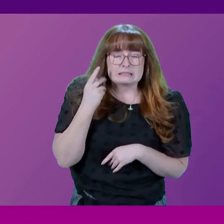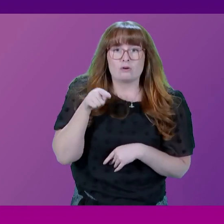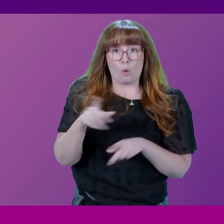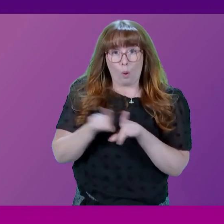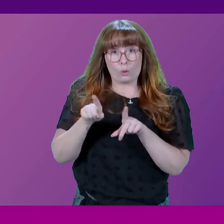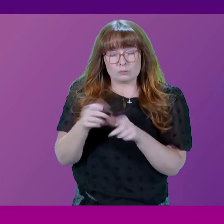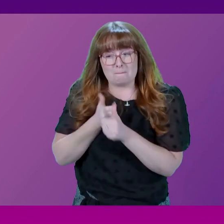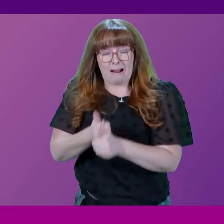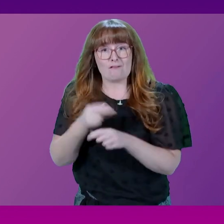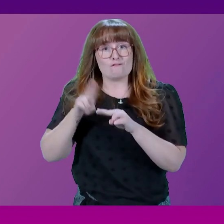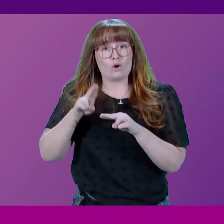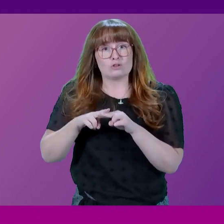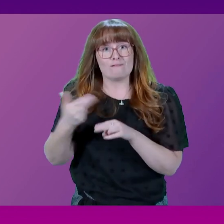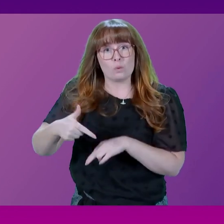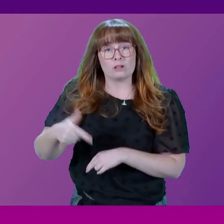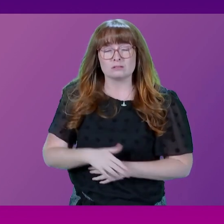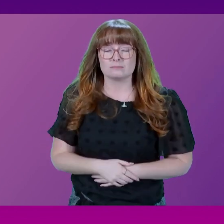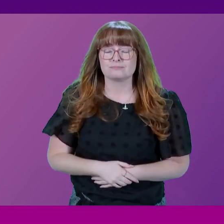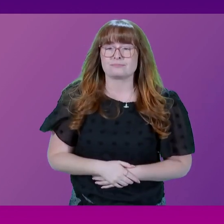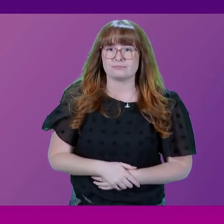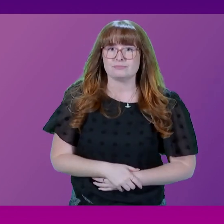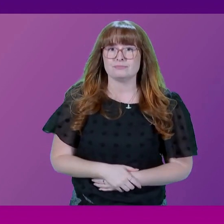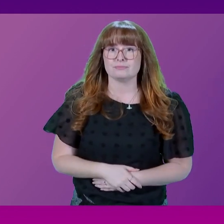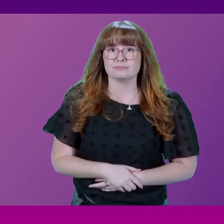fossil fuels alone. Beatrice Wittart.